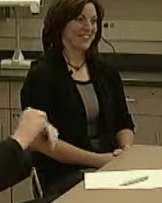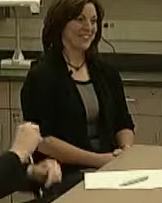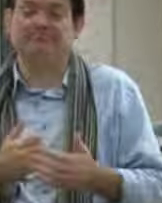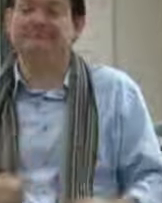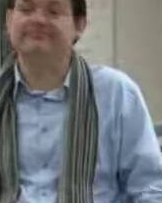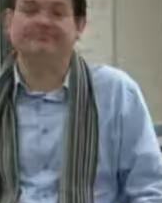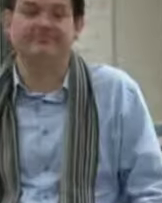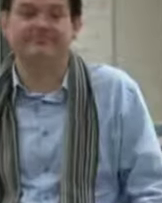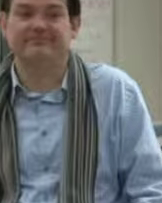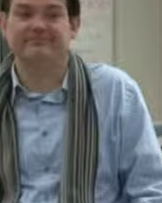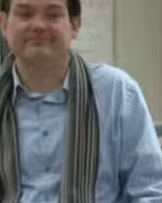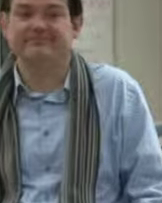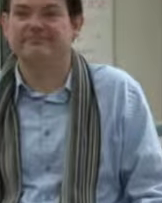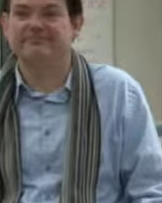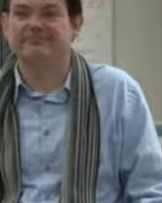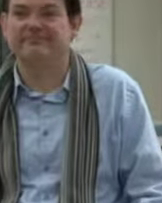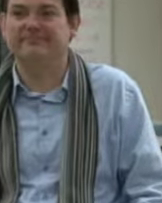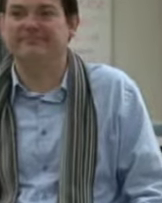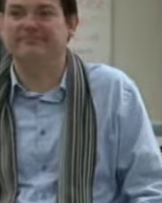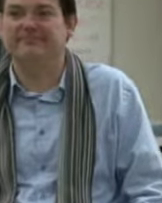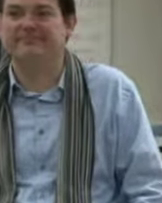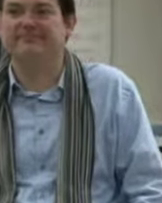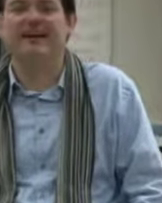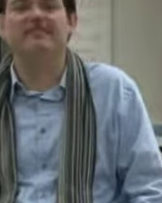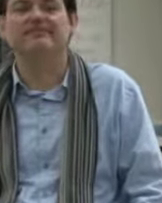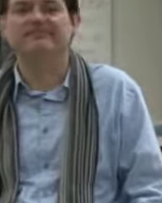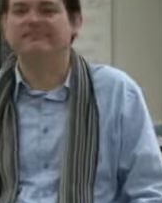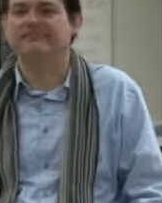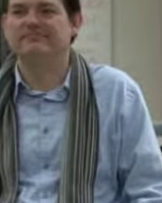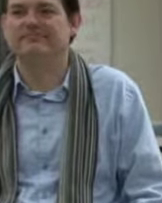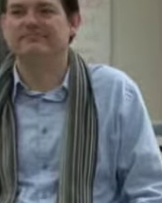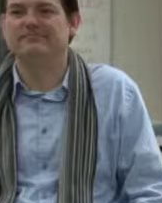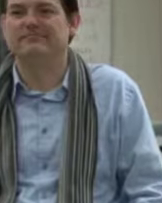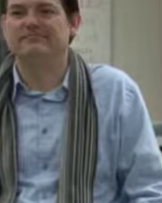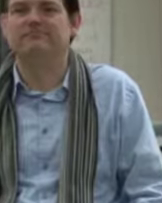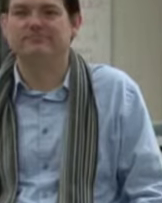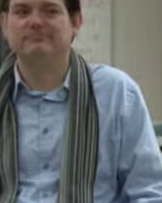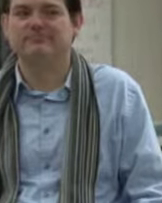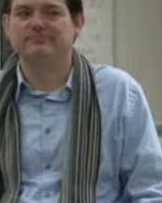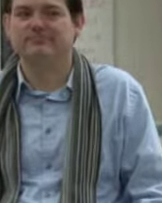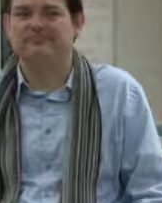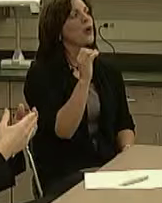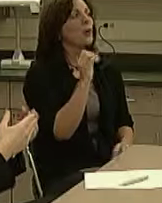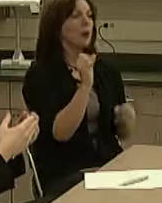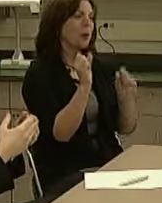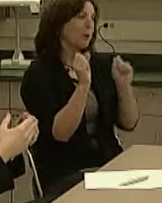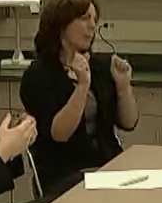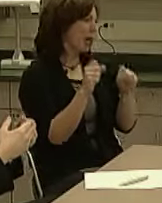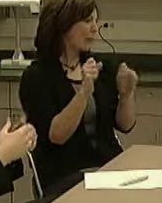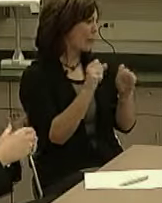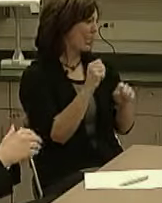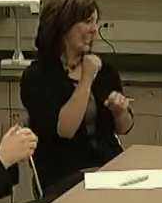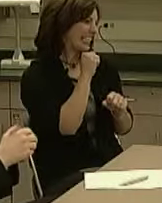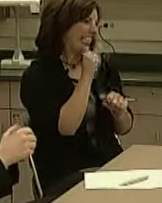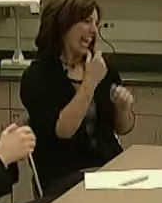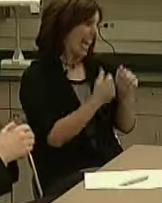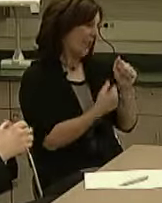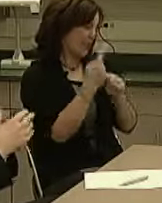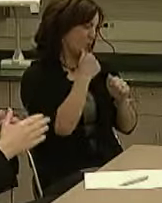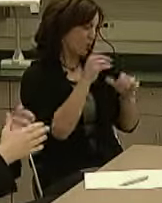I do have one additional question, if you don't mind. So probably not everyone that takes your class is planning to